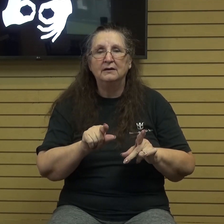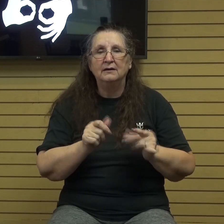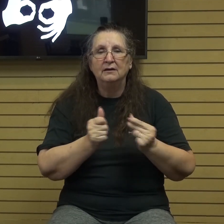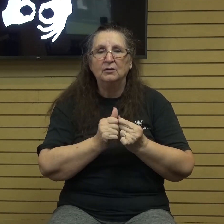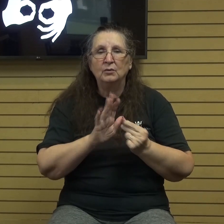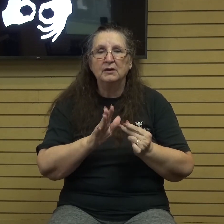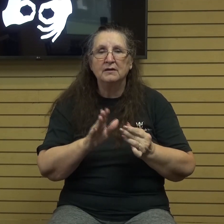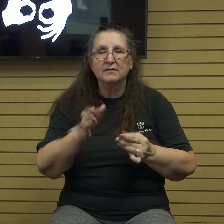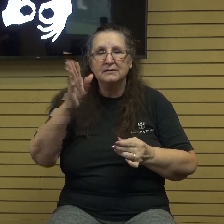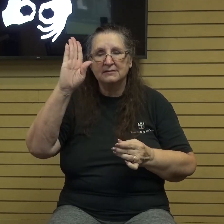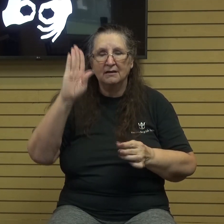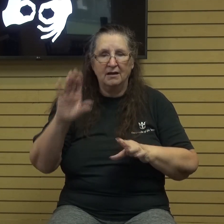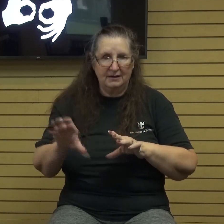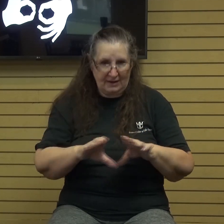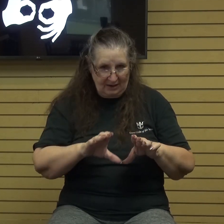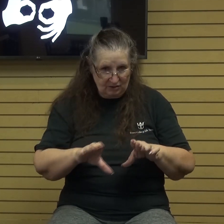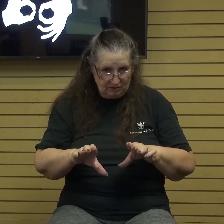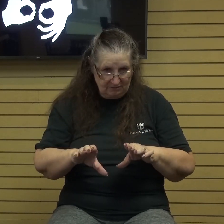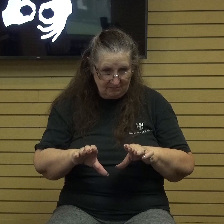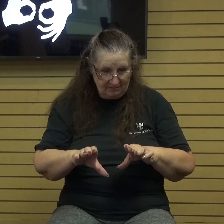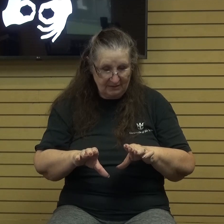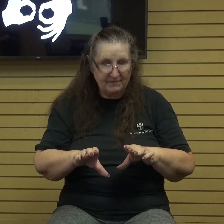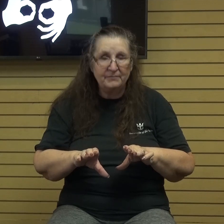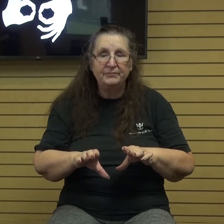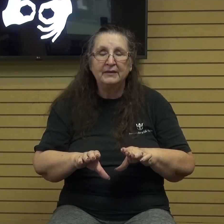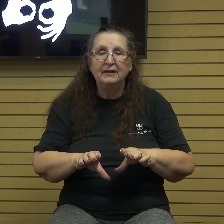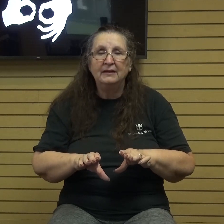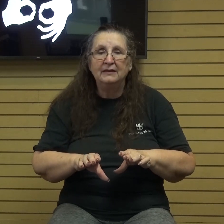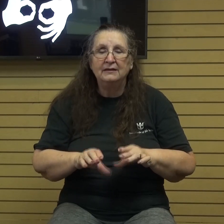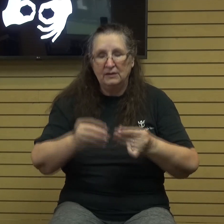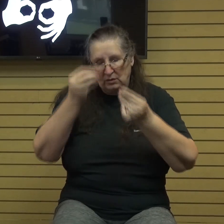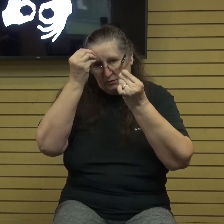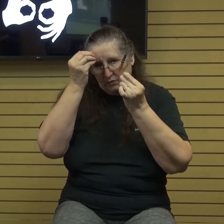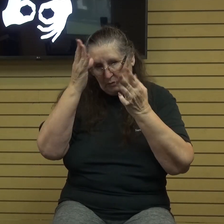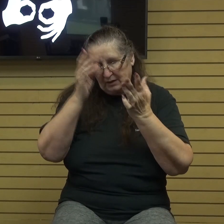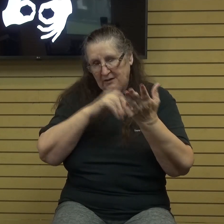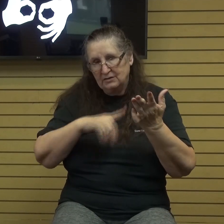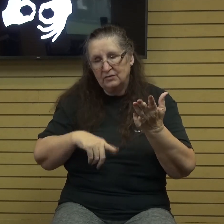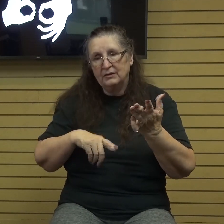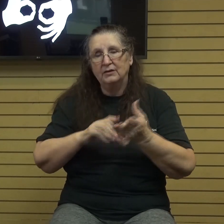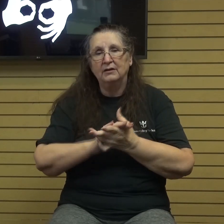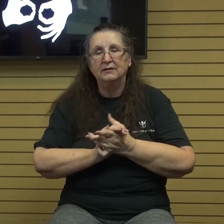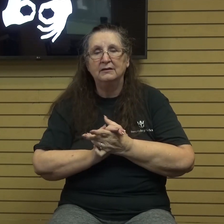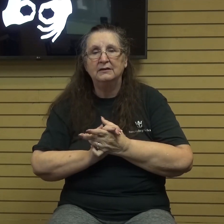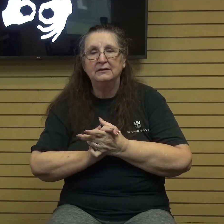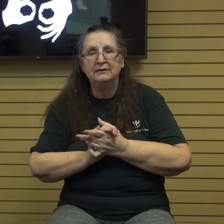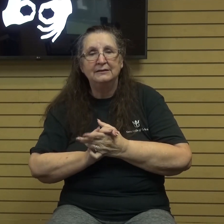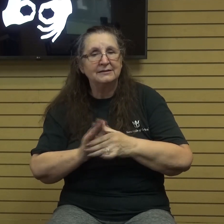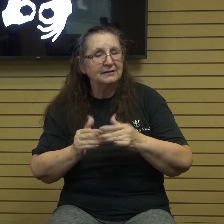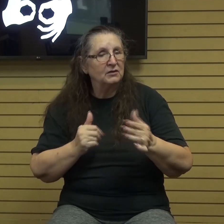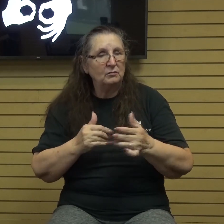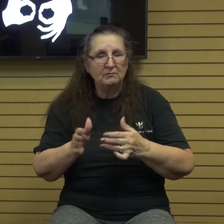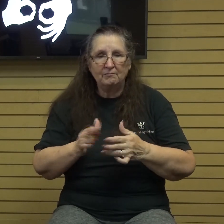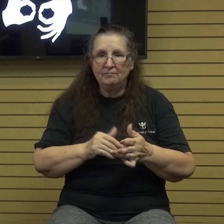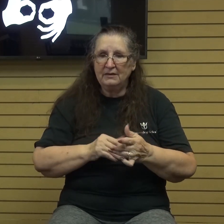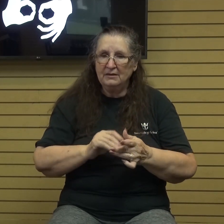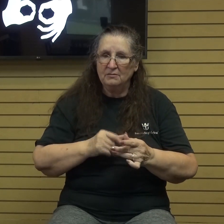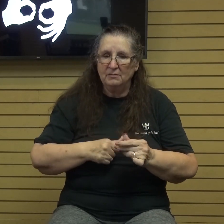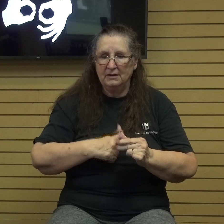godly conduct and his obedience to the Lord. Despite what others were saying,